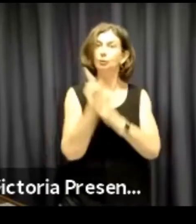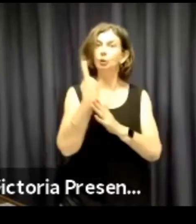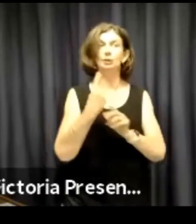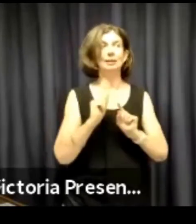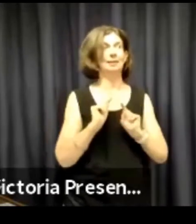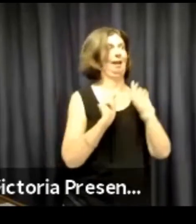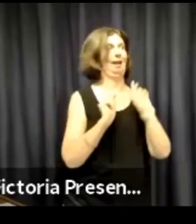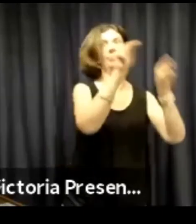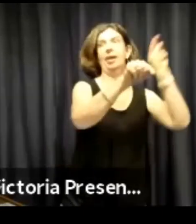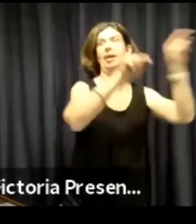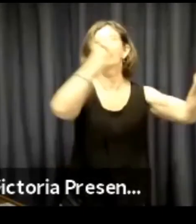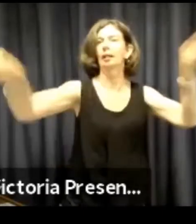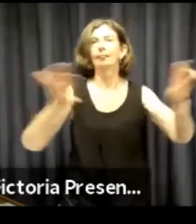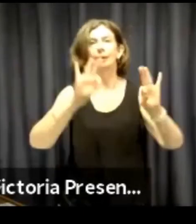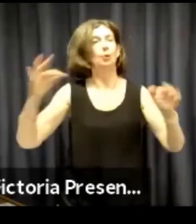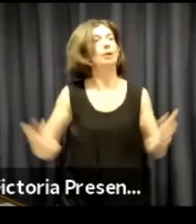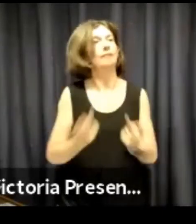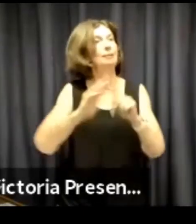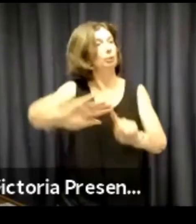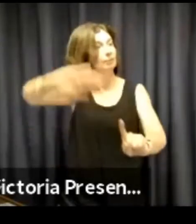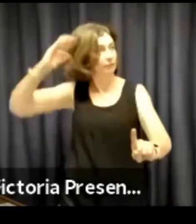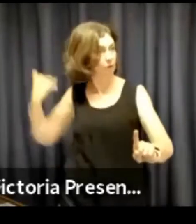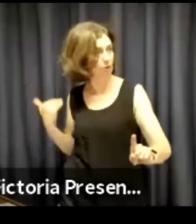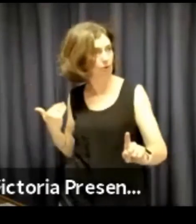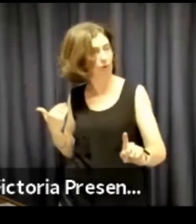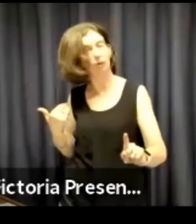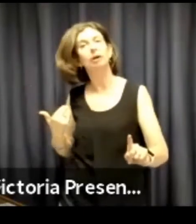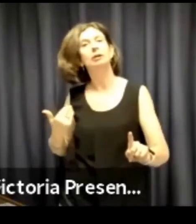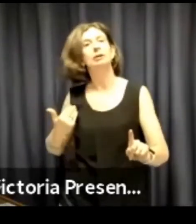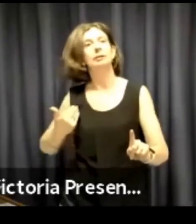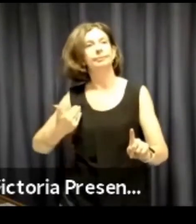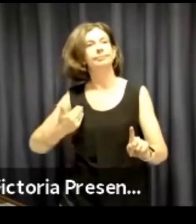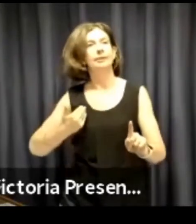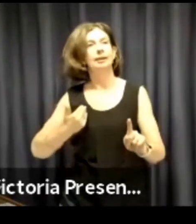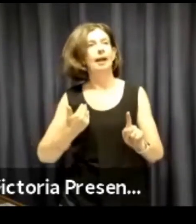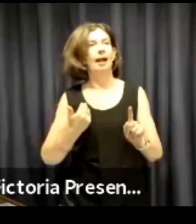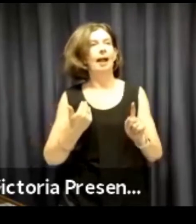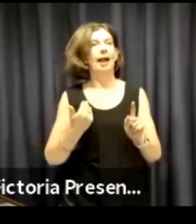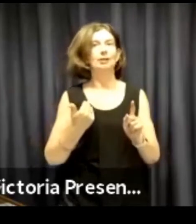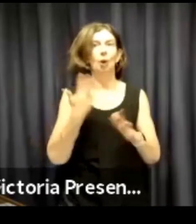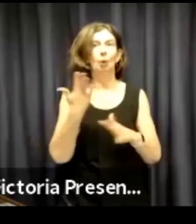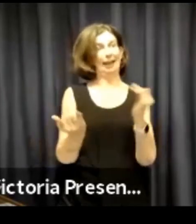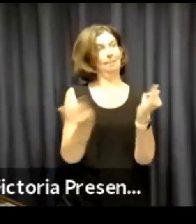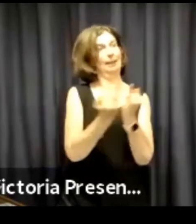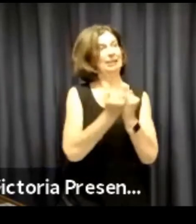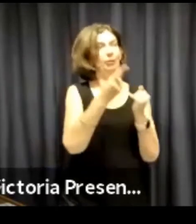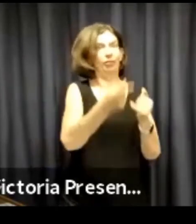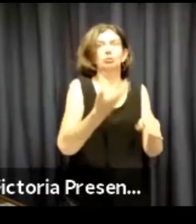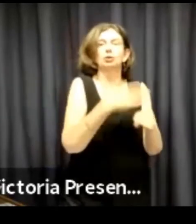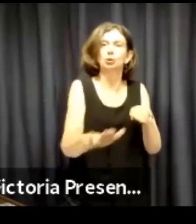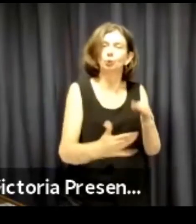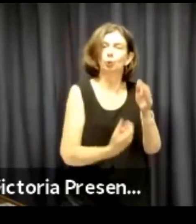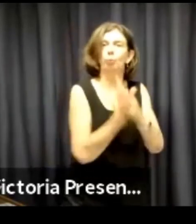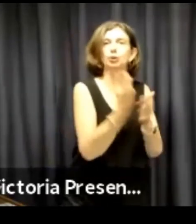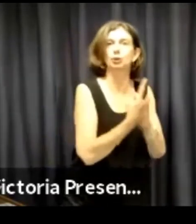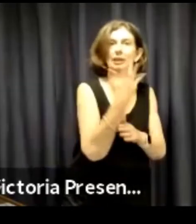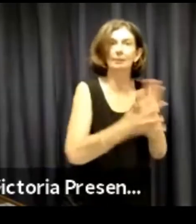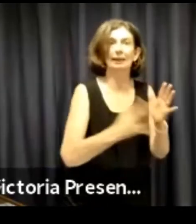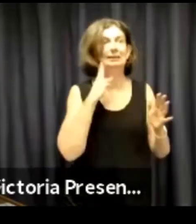there are more opportunities out there available now than what ever was before. So